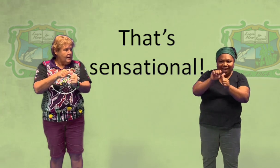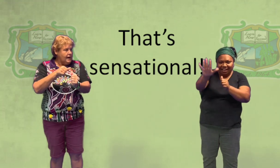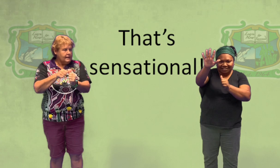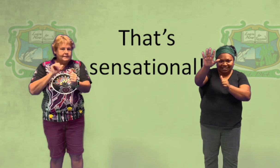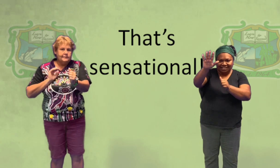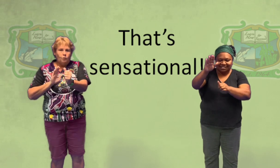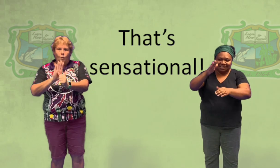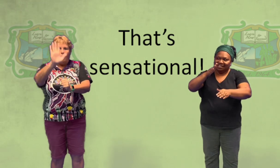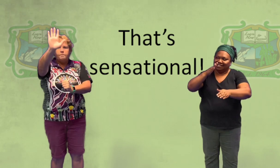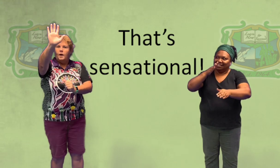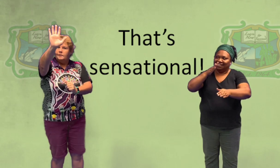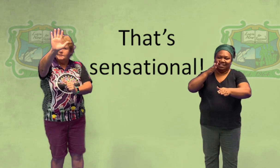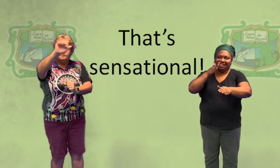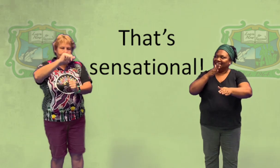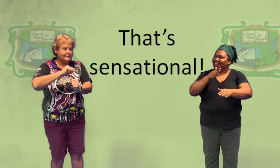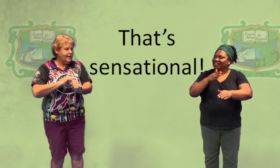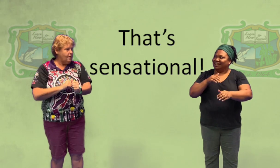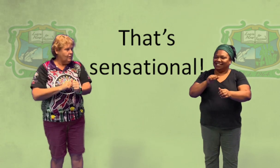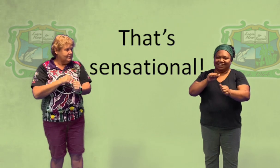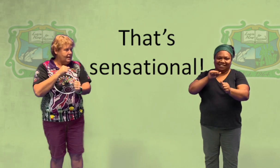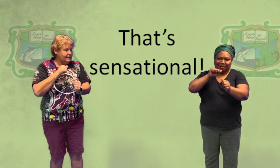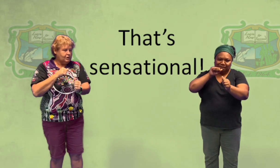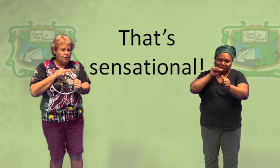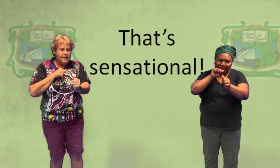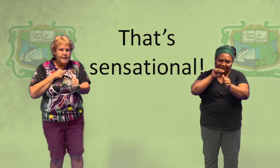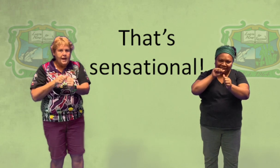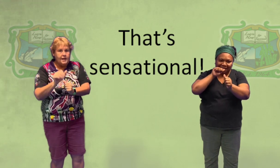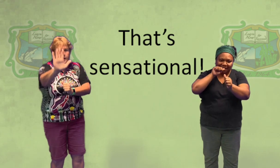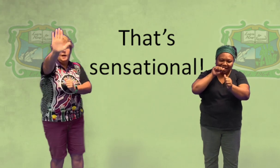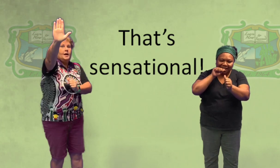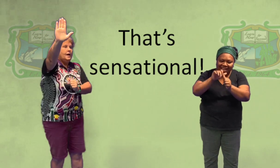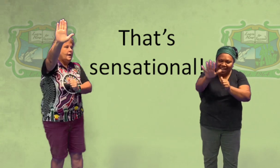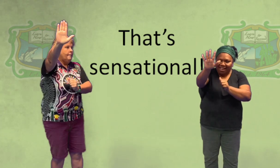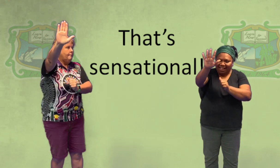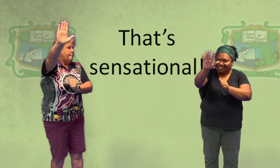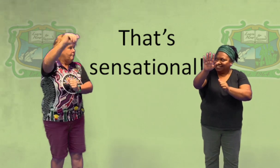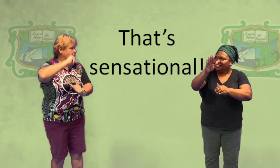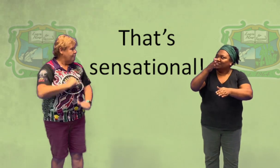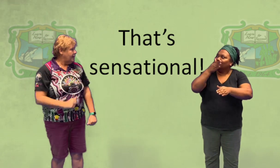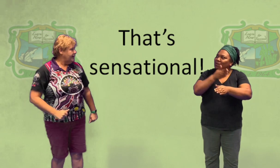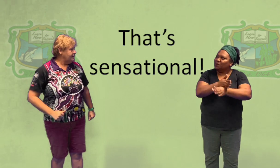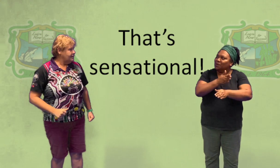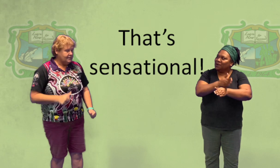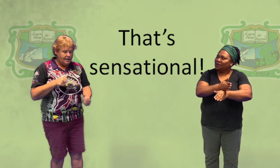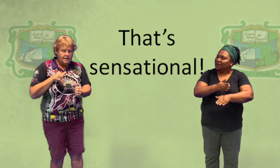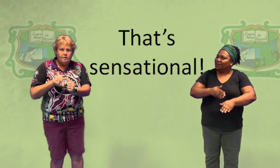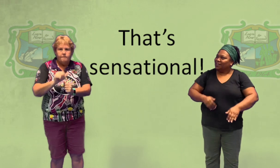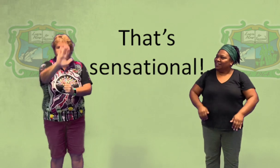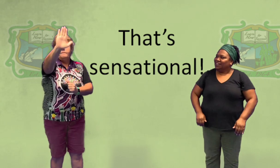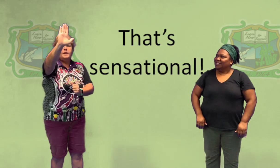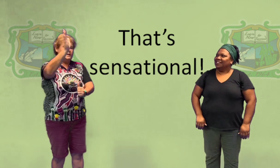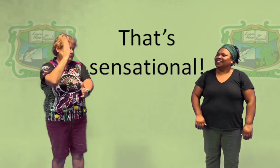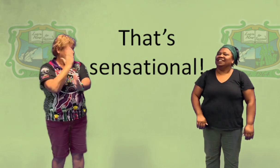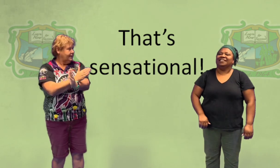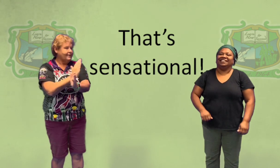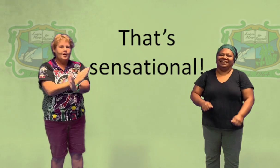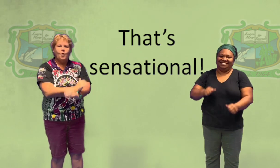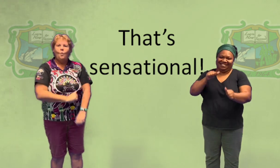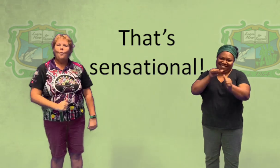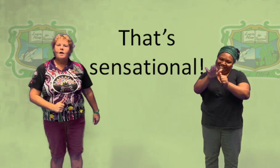Excellent. Oh, I was a bit slow, wasn't I? Let's try again. Excellent. My plane didn't take off. Excellent. Well